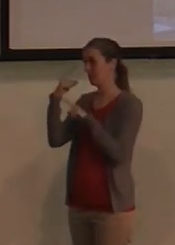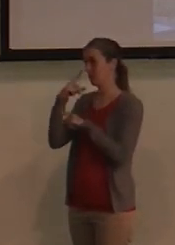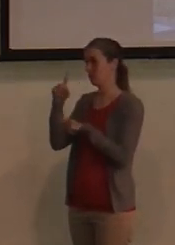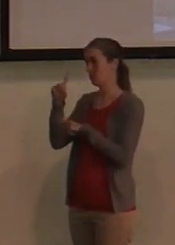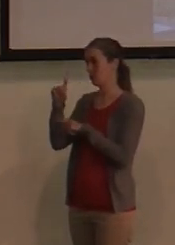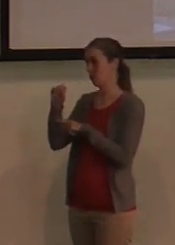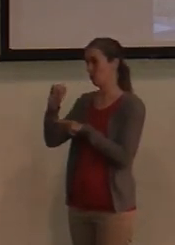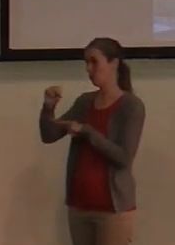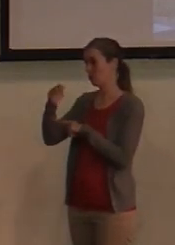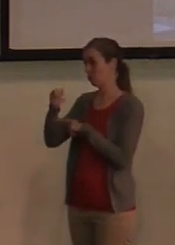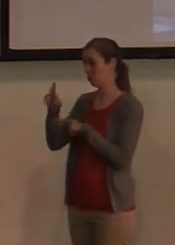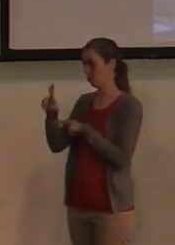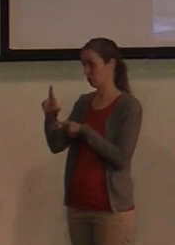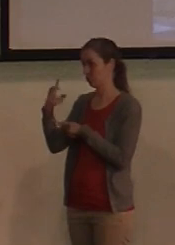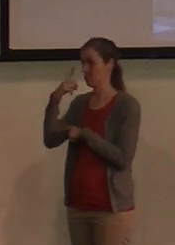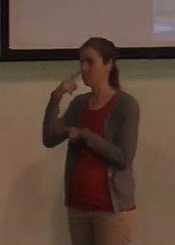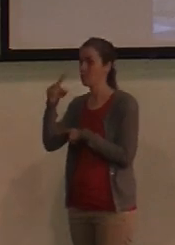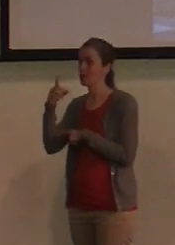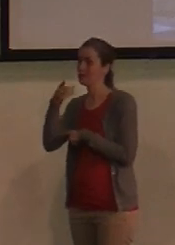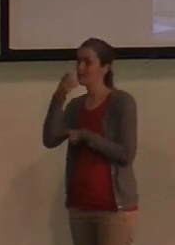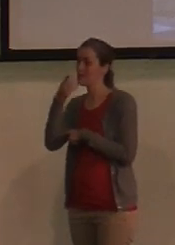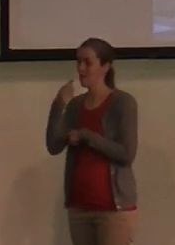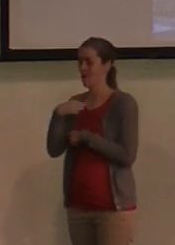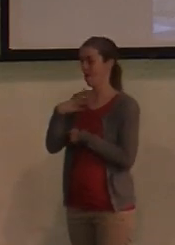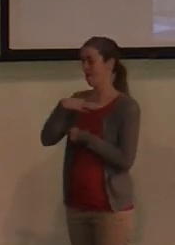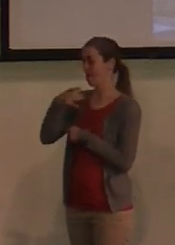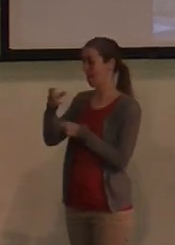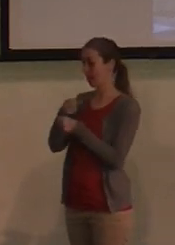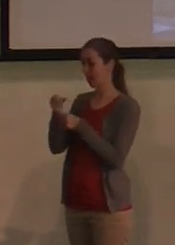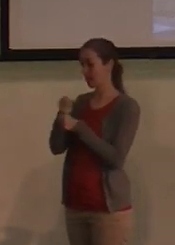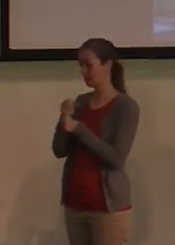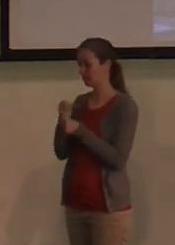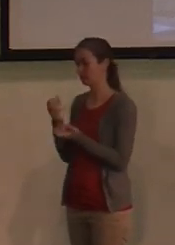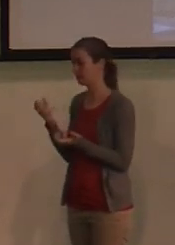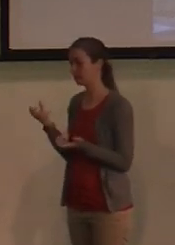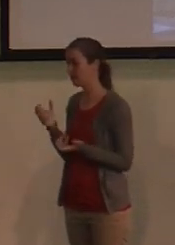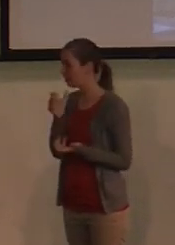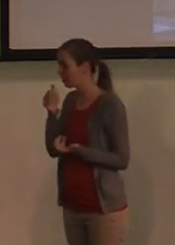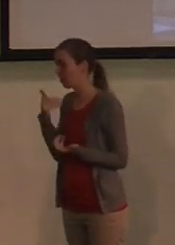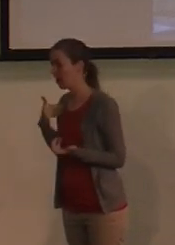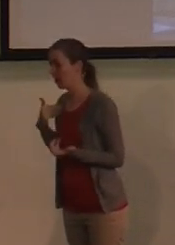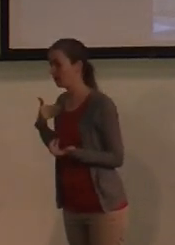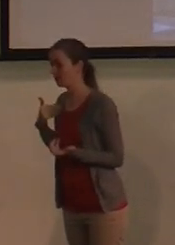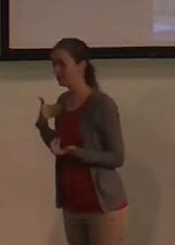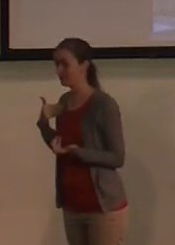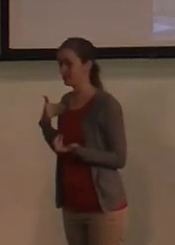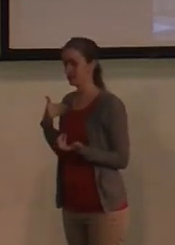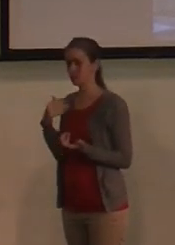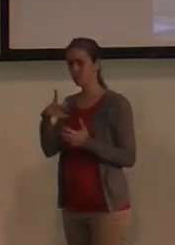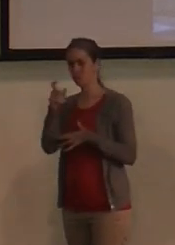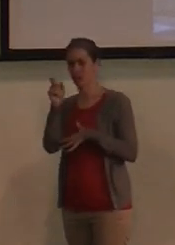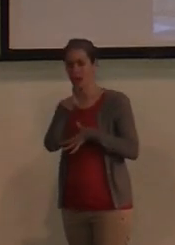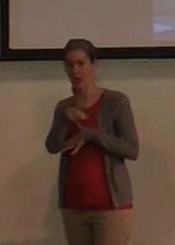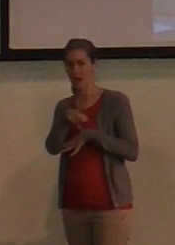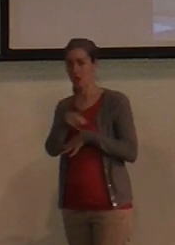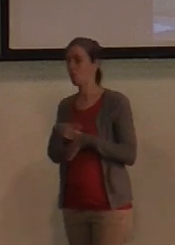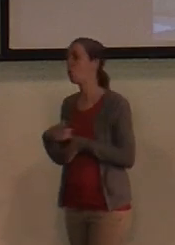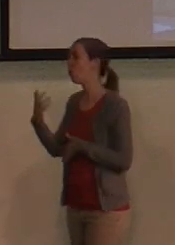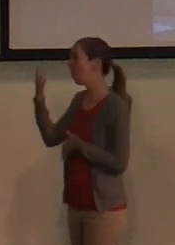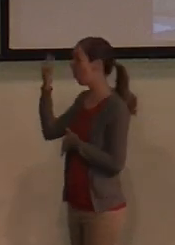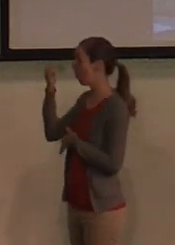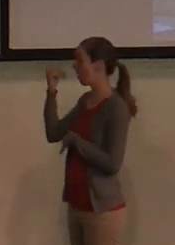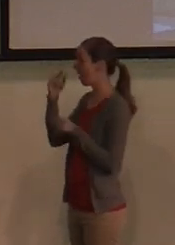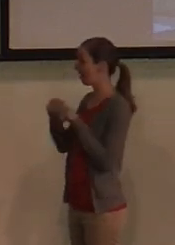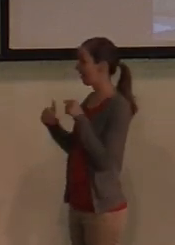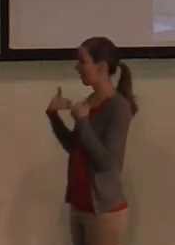like to have some coffee after dinner, and there was never coffee at dinner. And so we asked, and they said, well, the reason why you